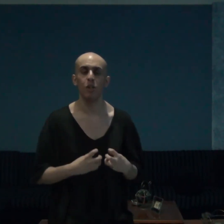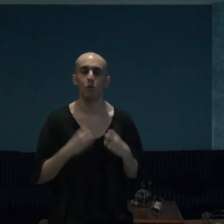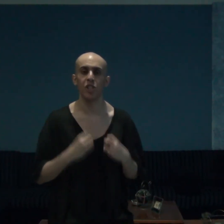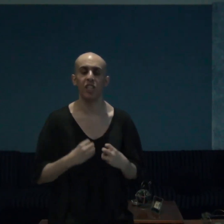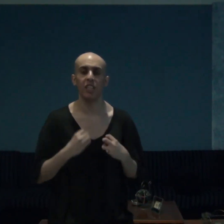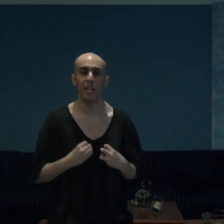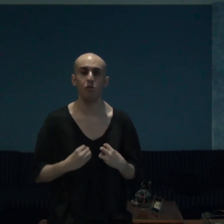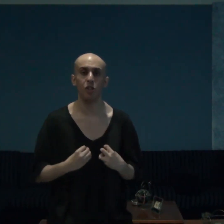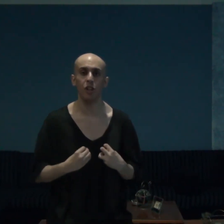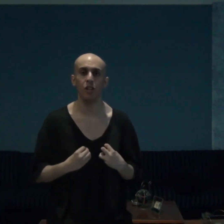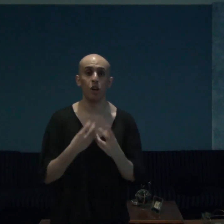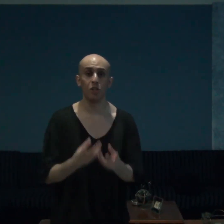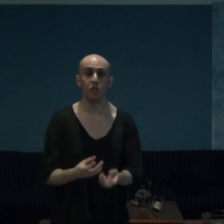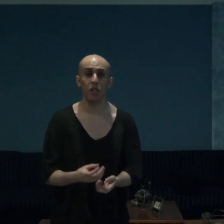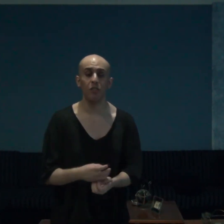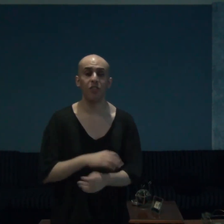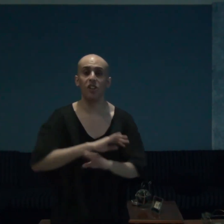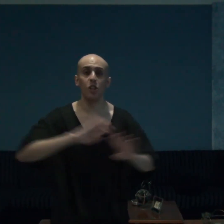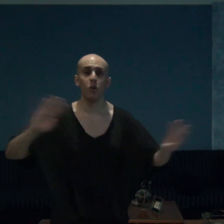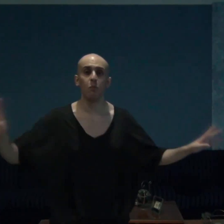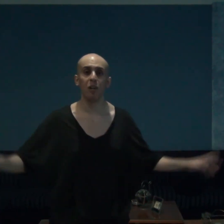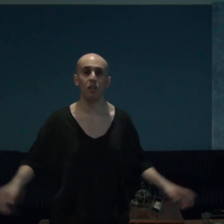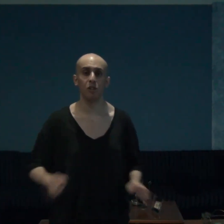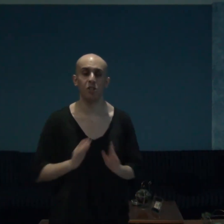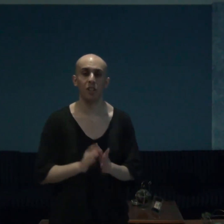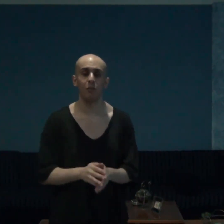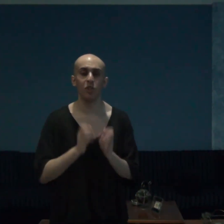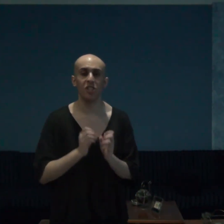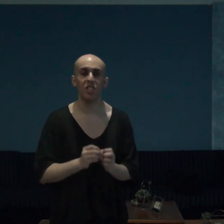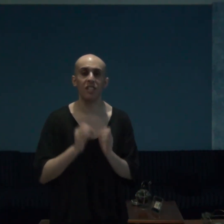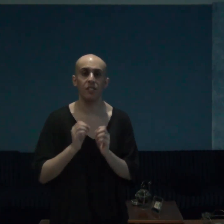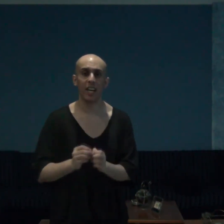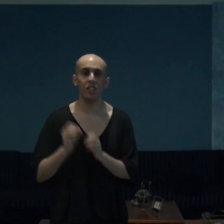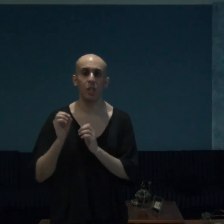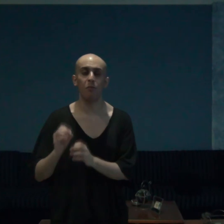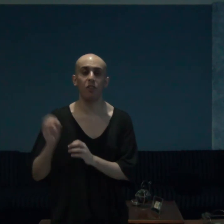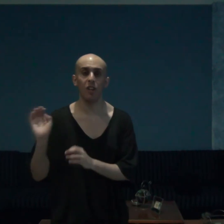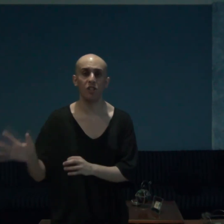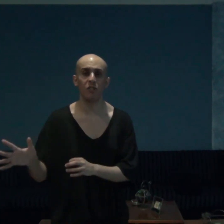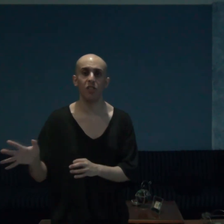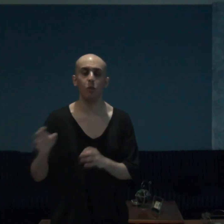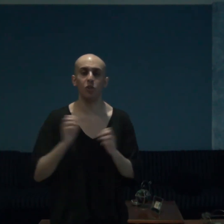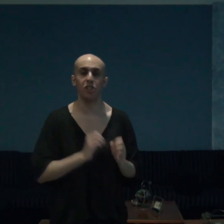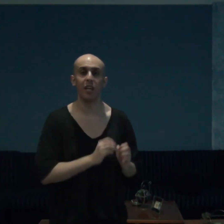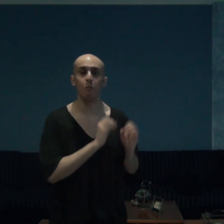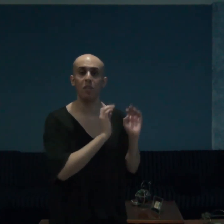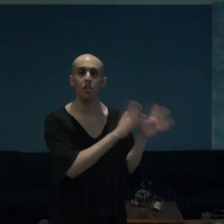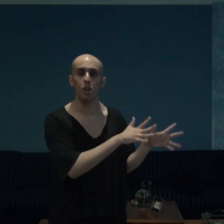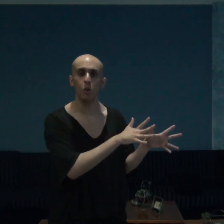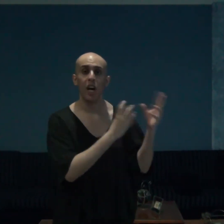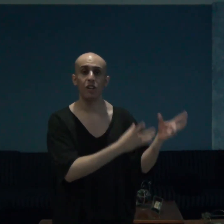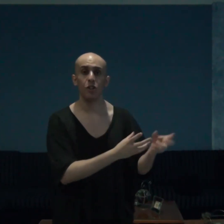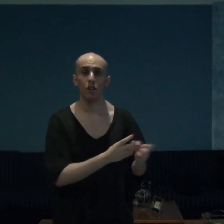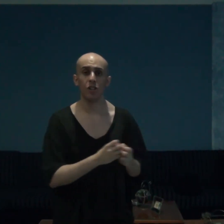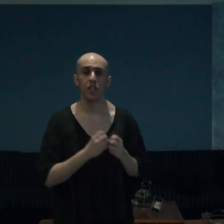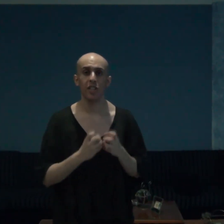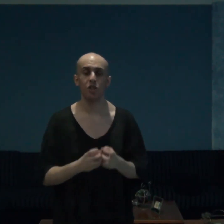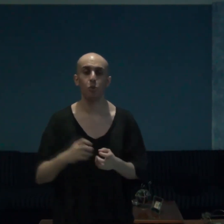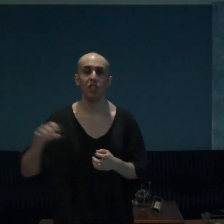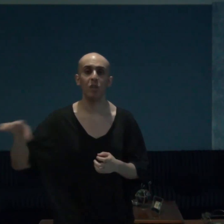who she can count on herself and no one but herself which is the exact same philosophy which Gambino had taught Guts when he